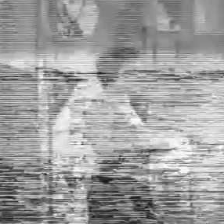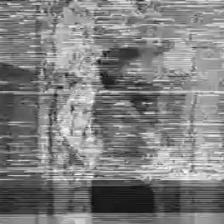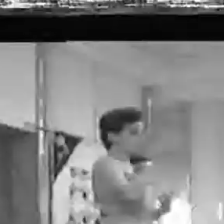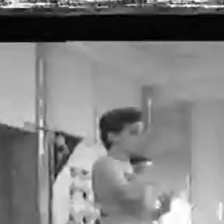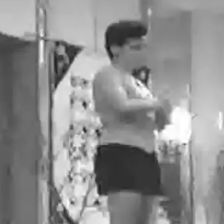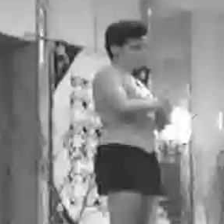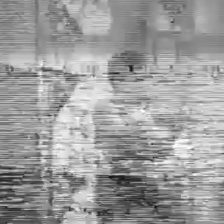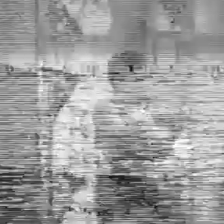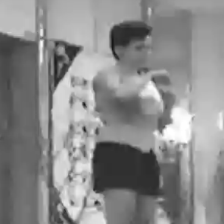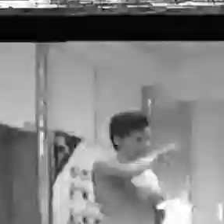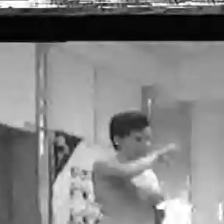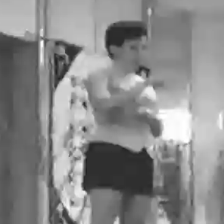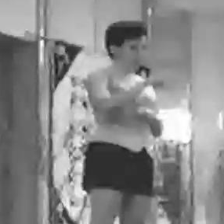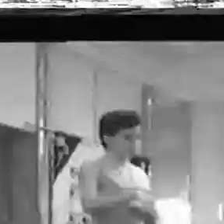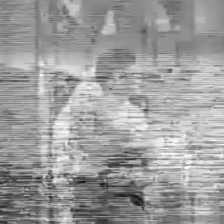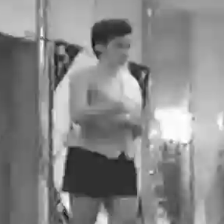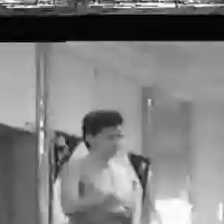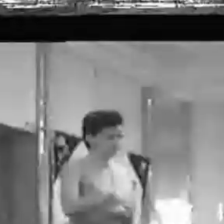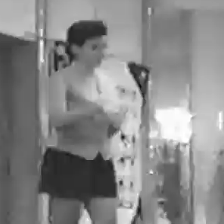I was born in Chicago.